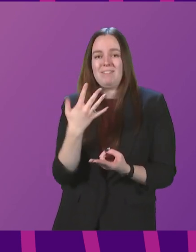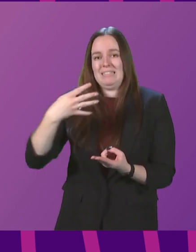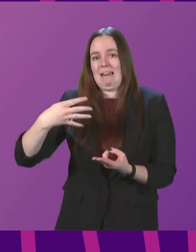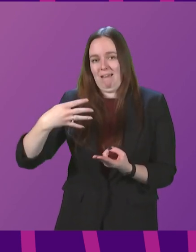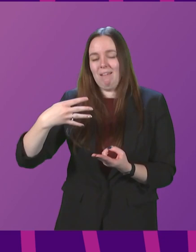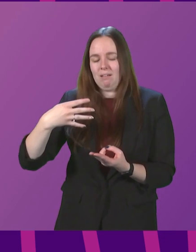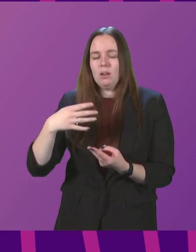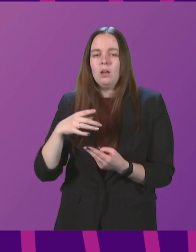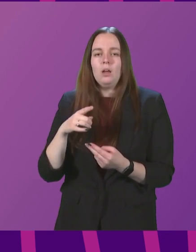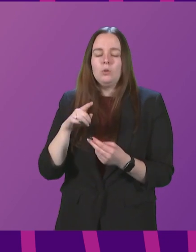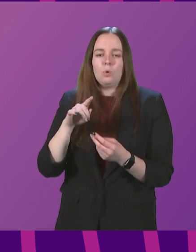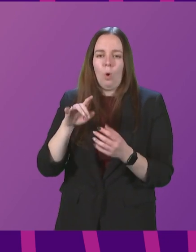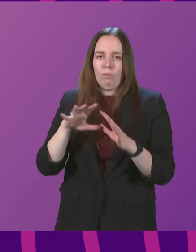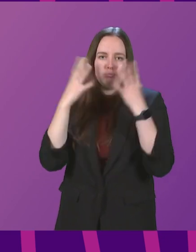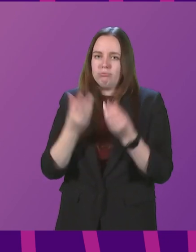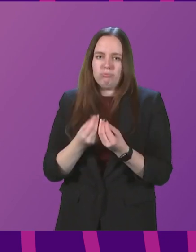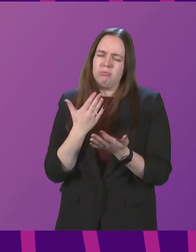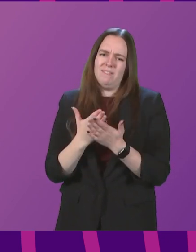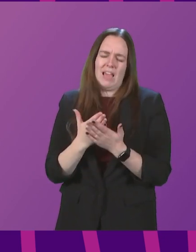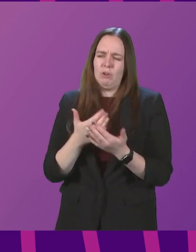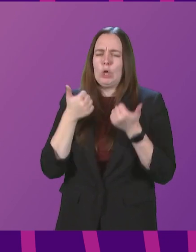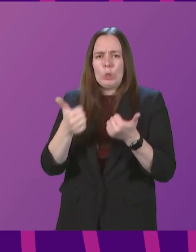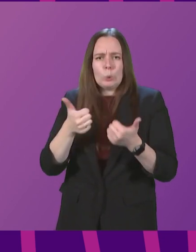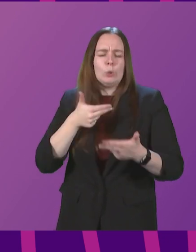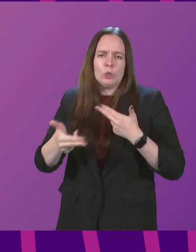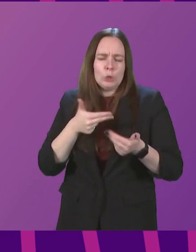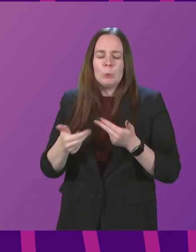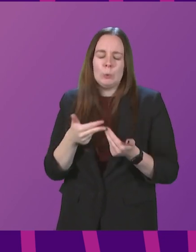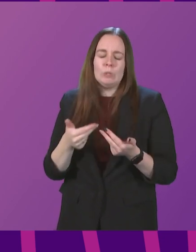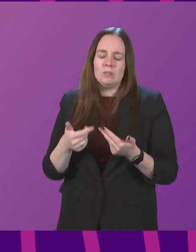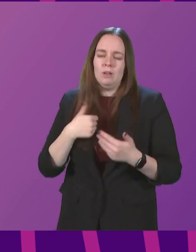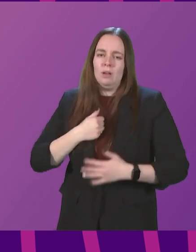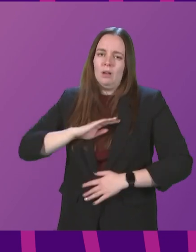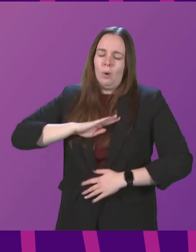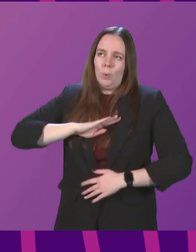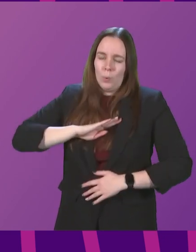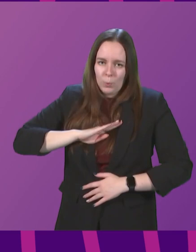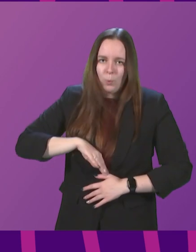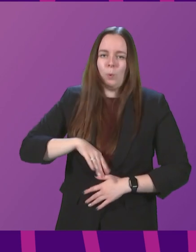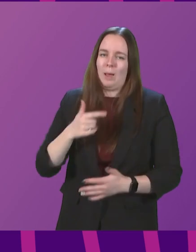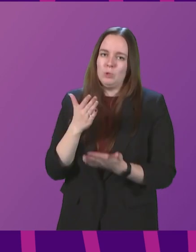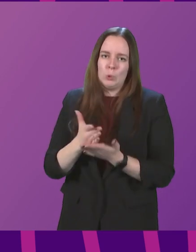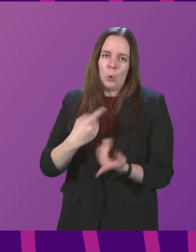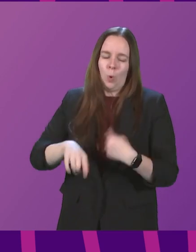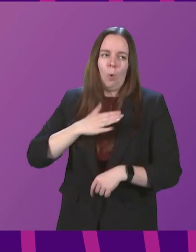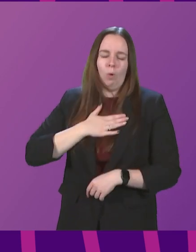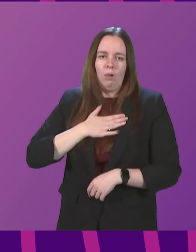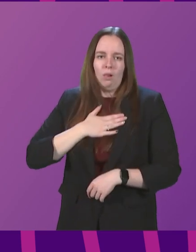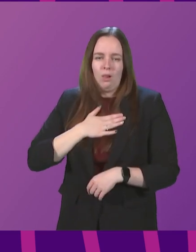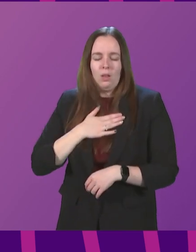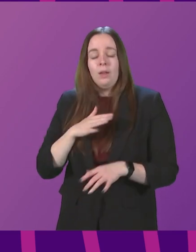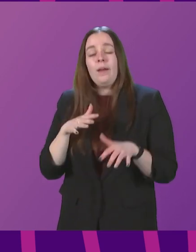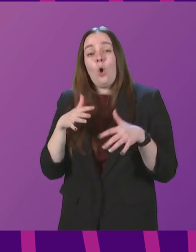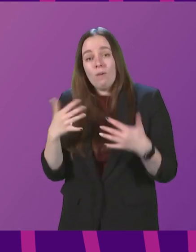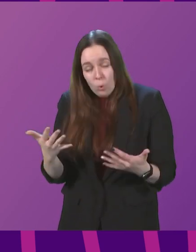So, all of this is very positive news, and it comes as an enormous relief, I am sure, to all of us. Of